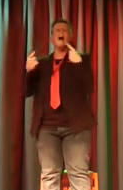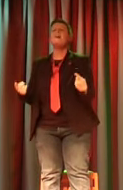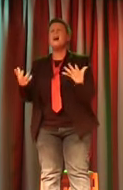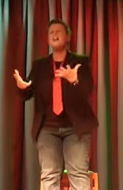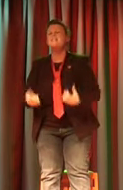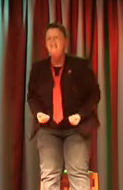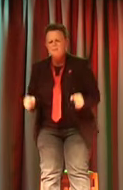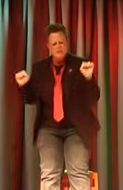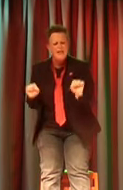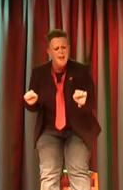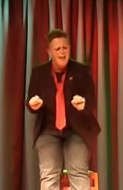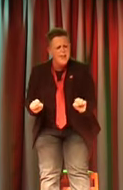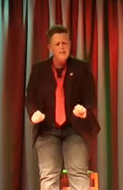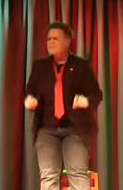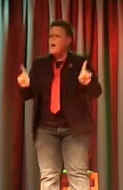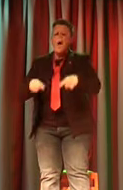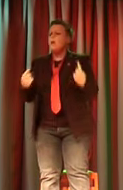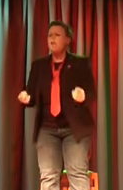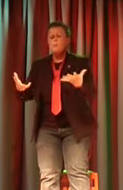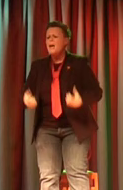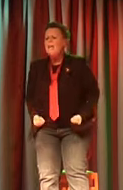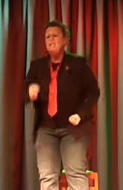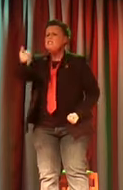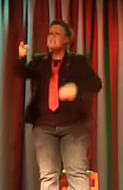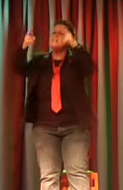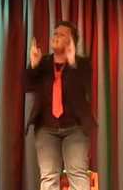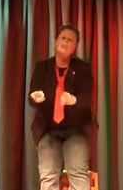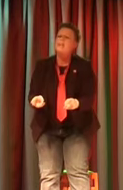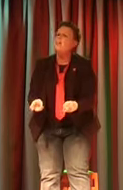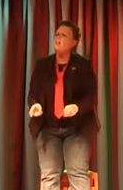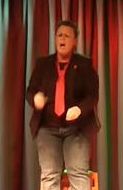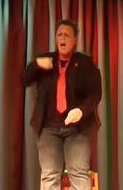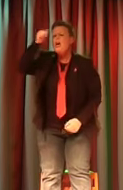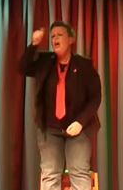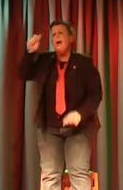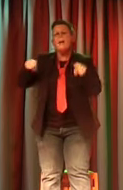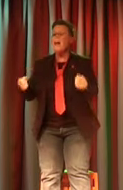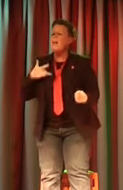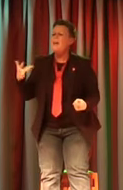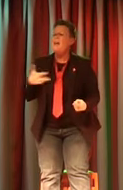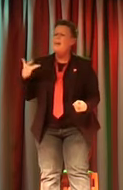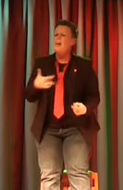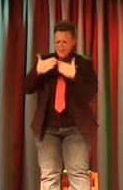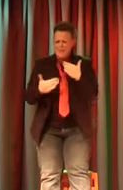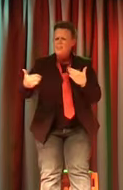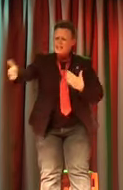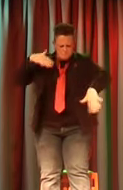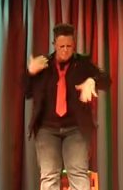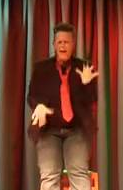can't accept it yet I'm not ready to just live in I know that I can't live in this